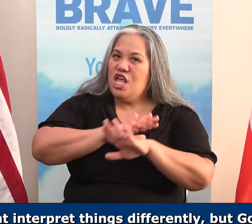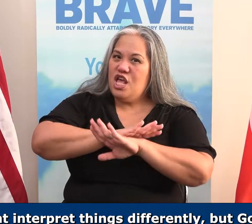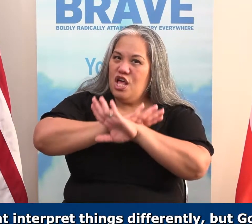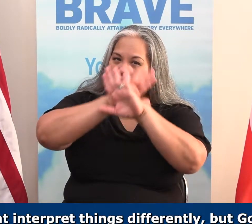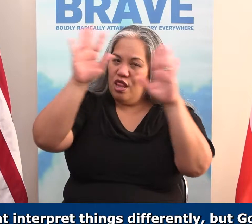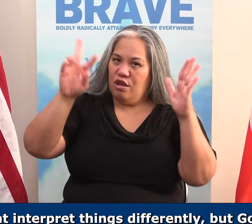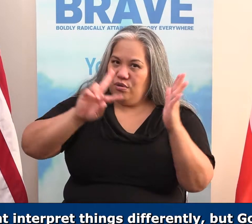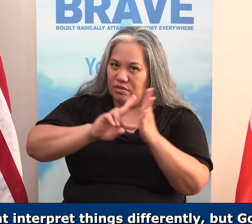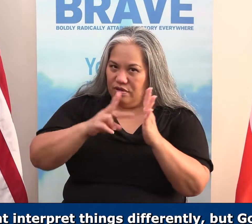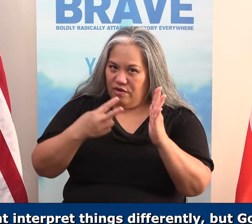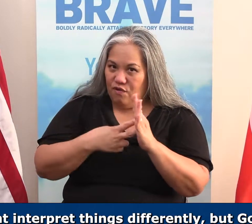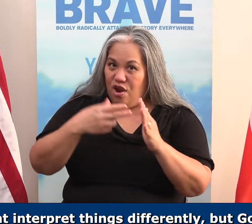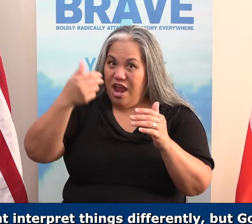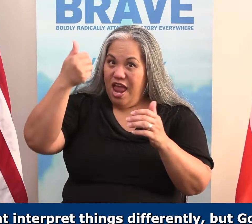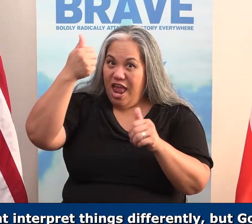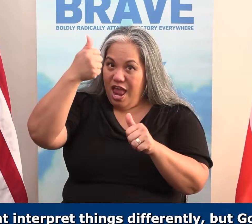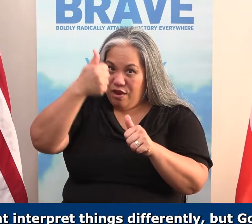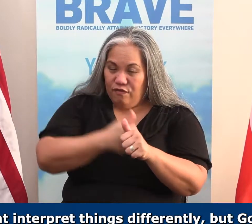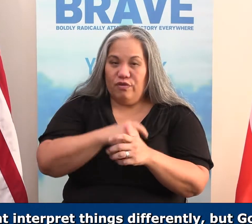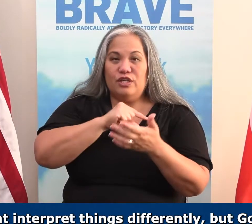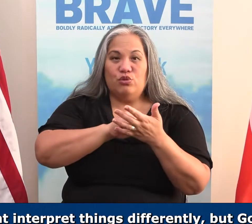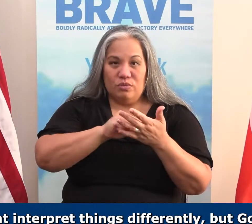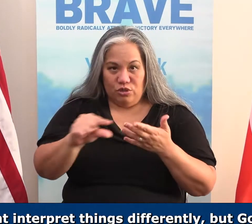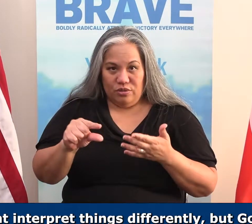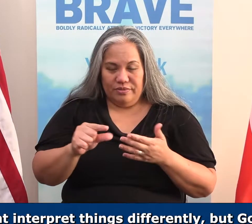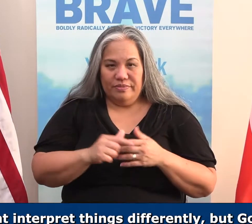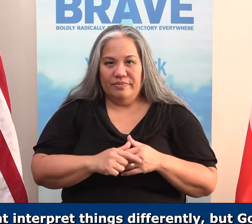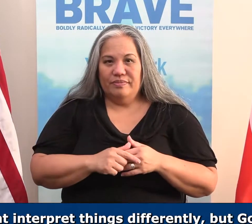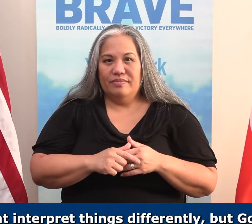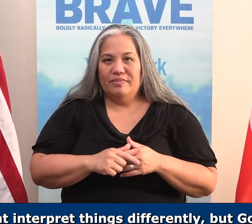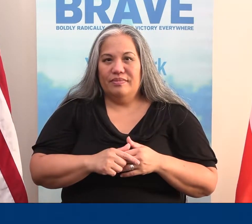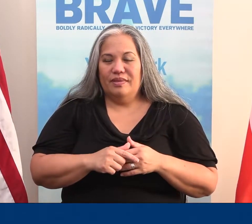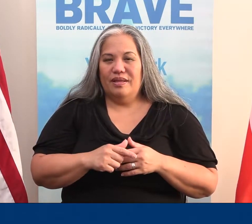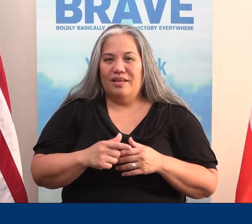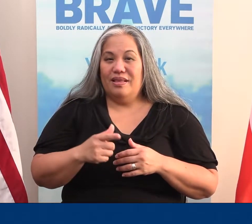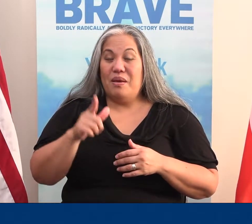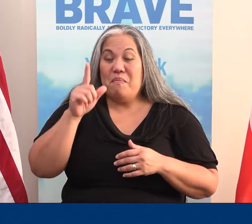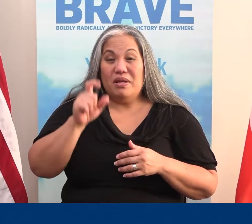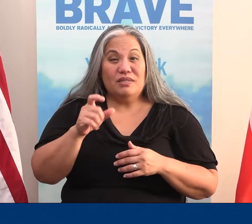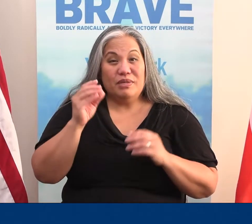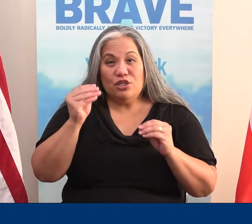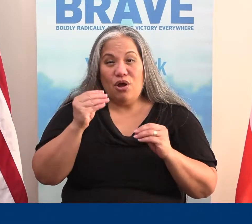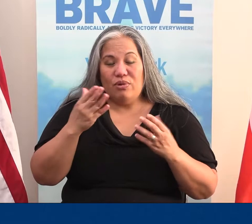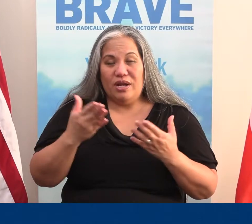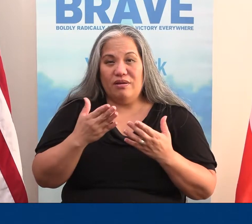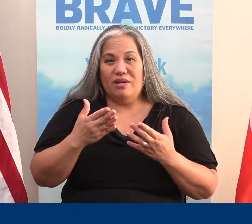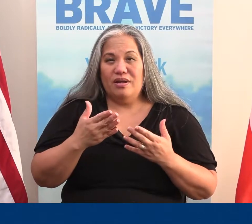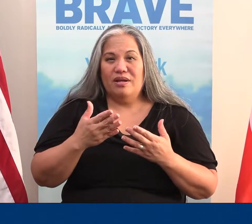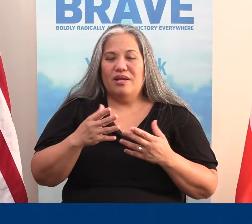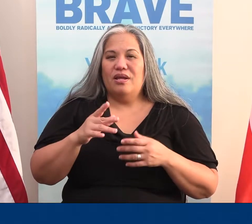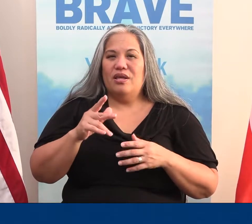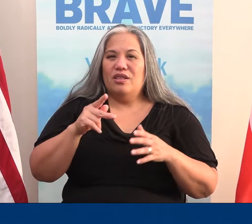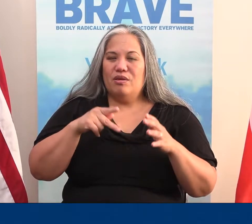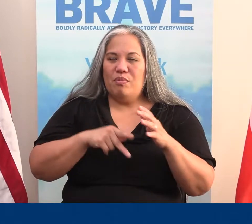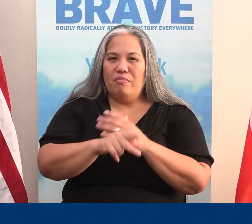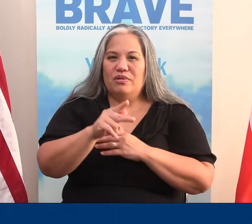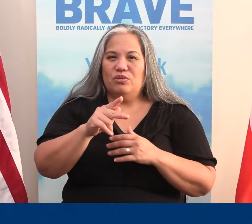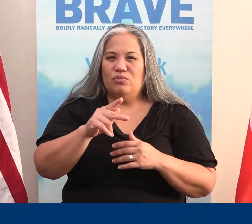clear intent for every Scripture. And that's must be taught right here. The